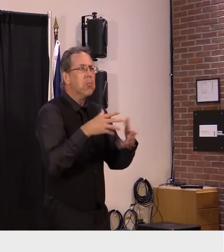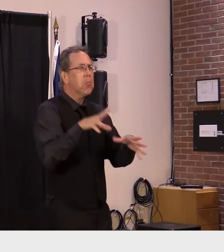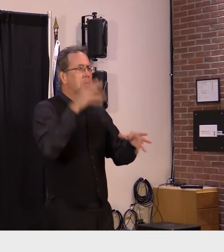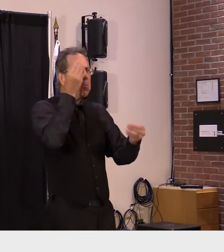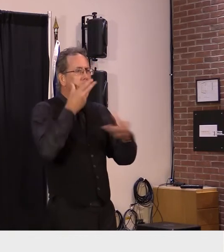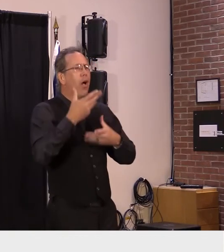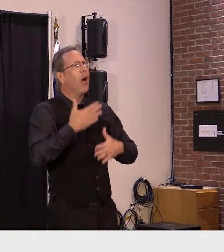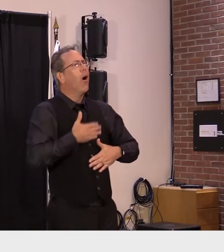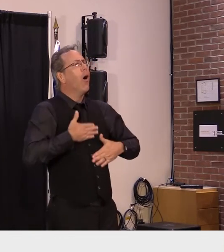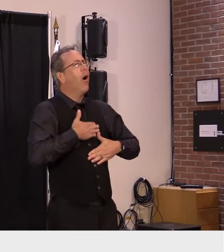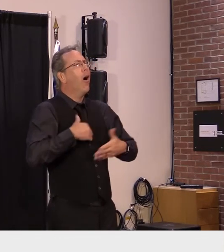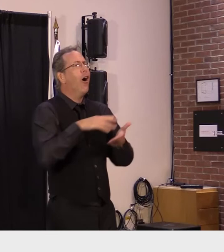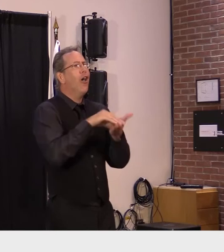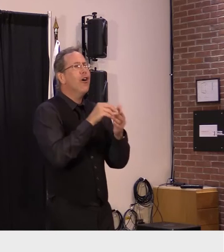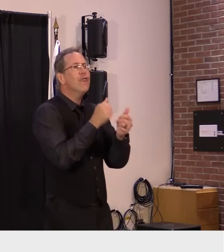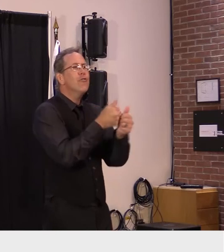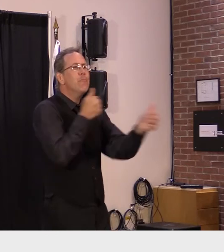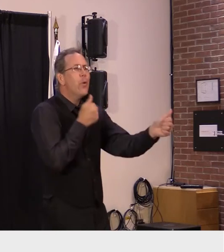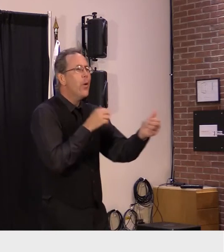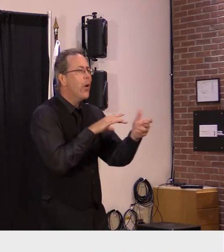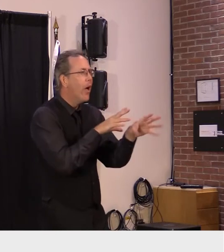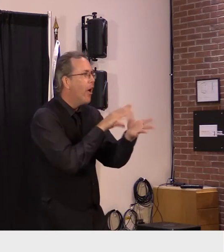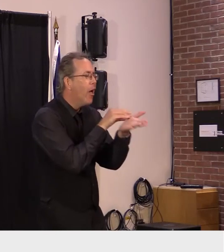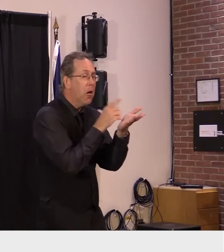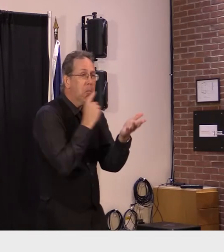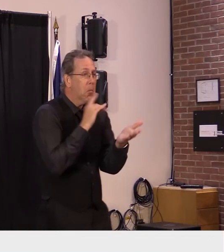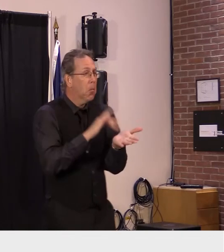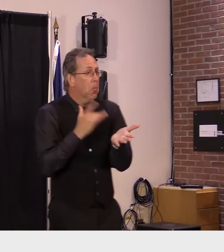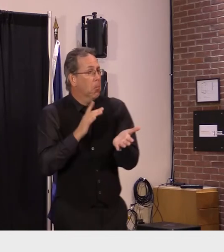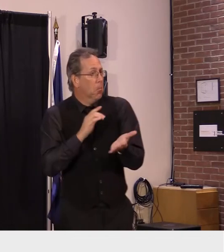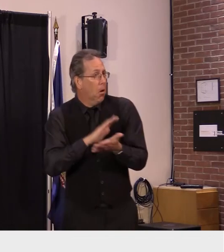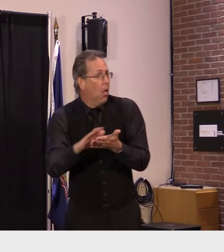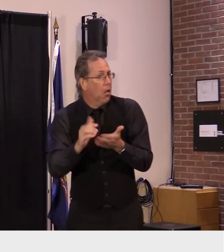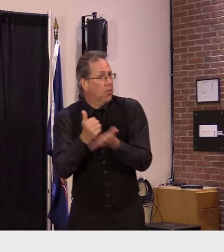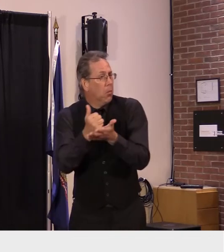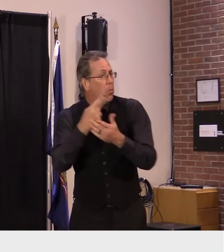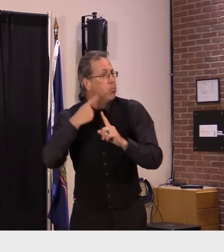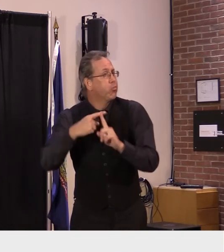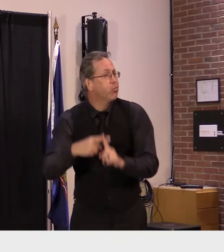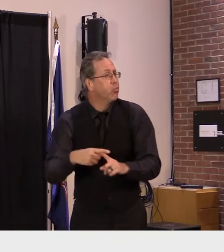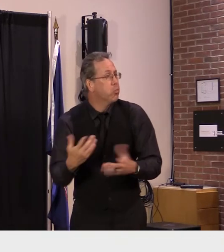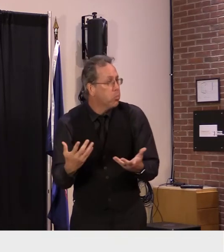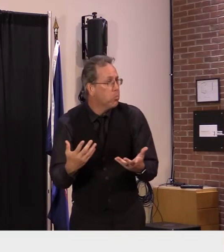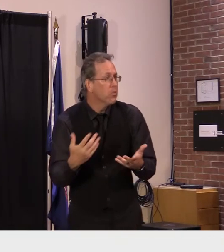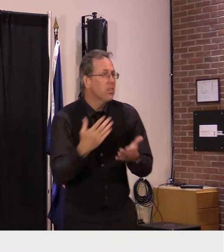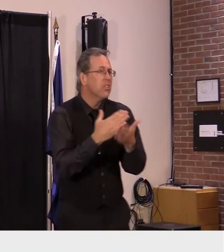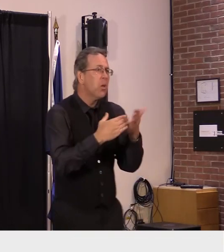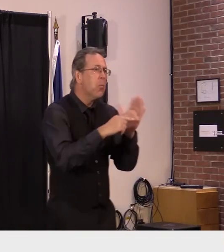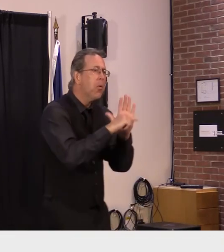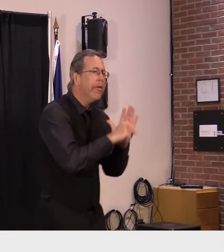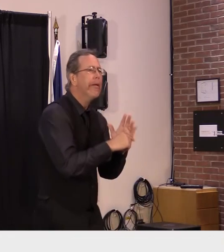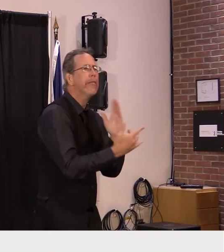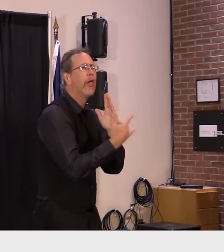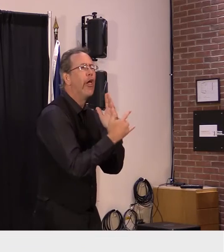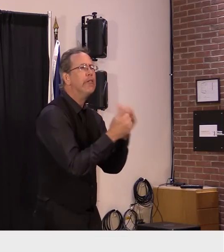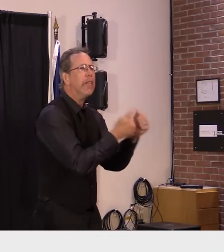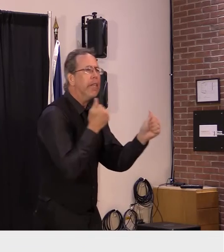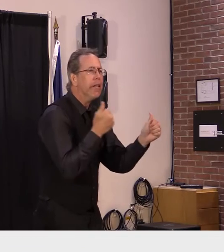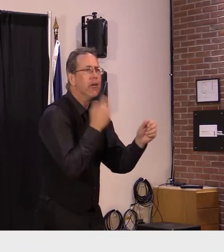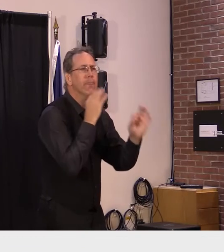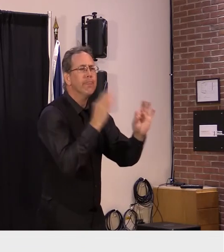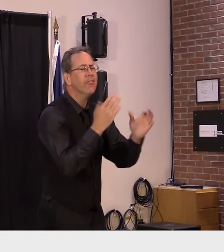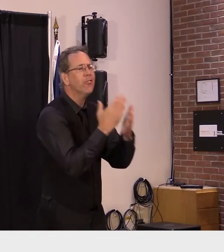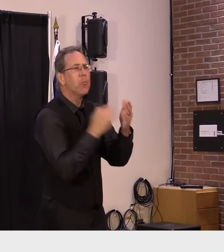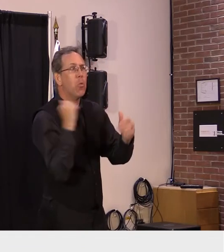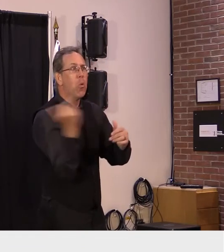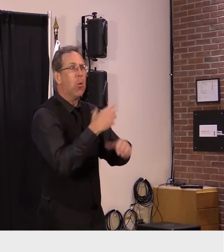and found it very useful so it's you can't characterize the the technology the tool in a general way i think there is a good